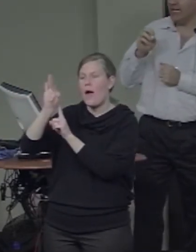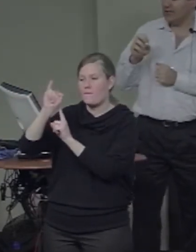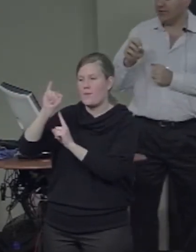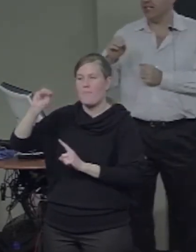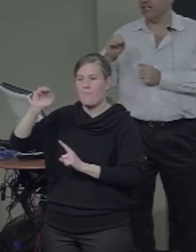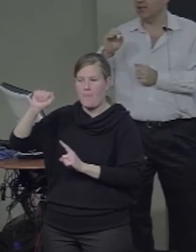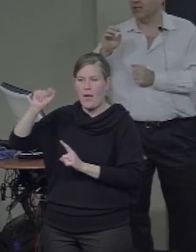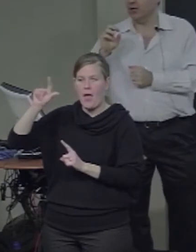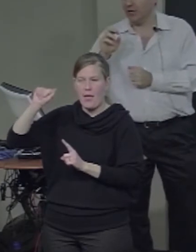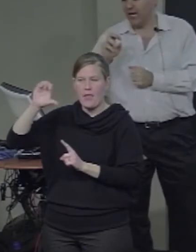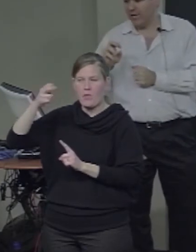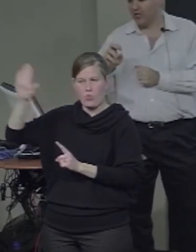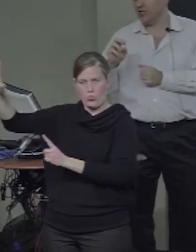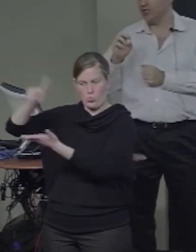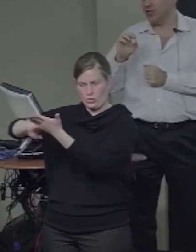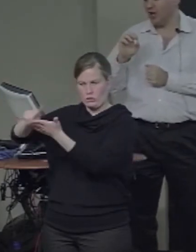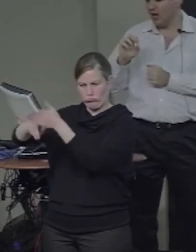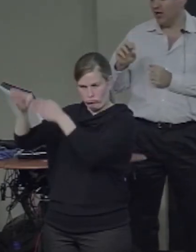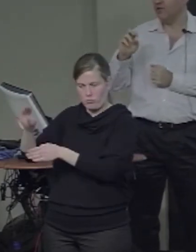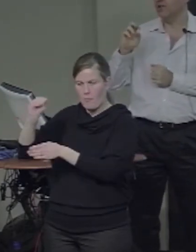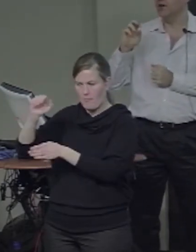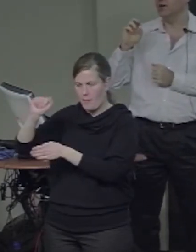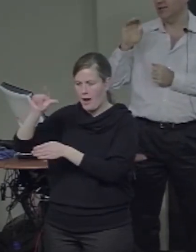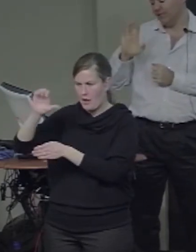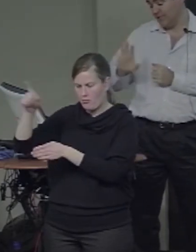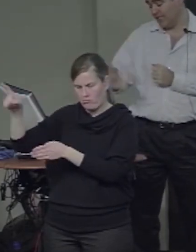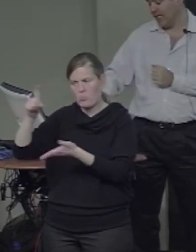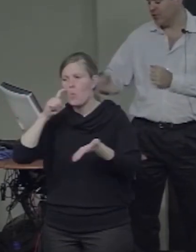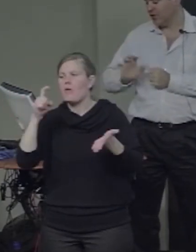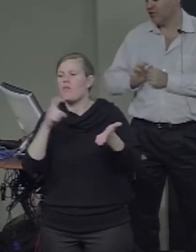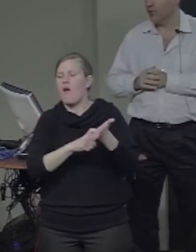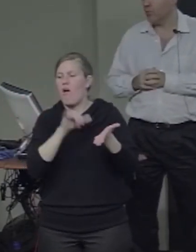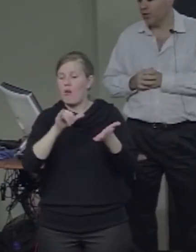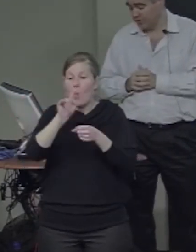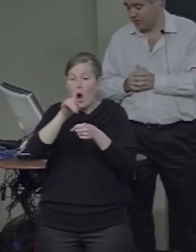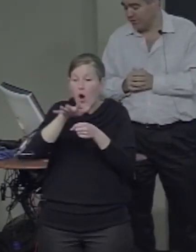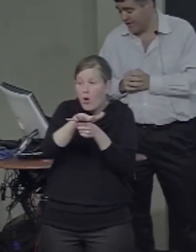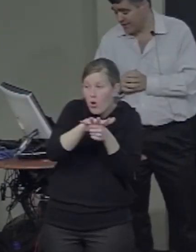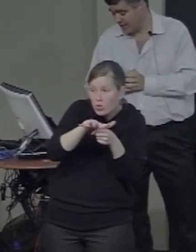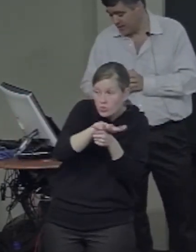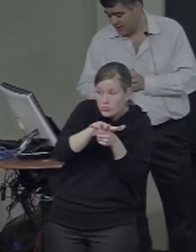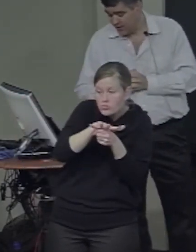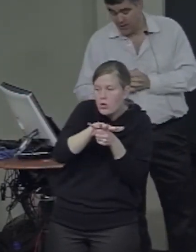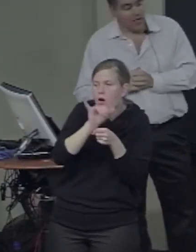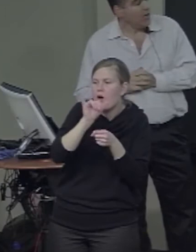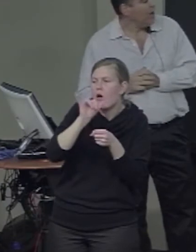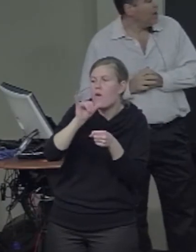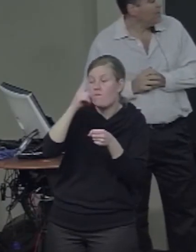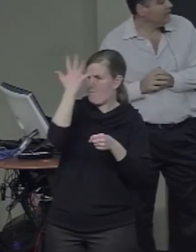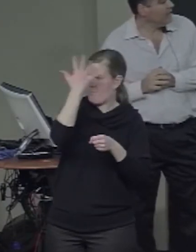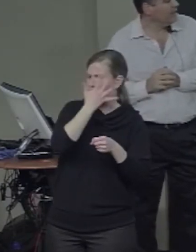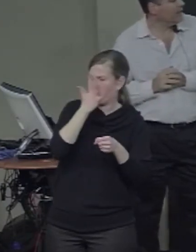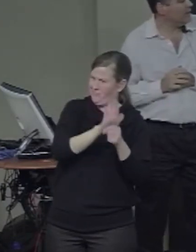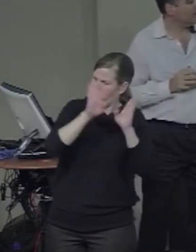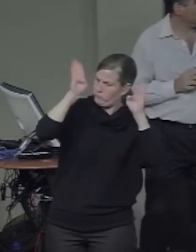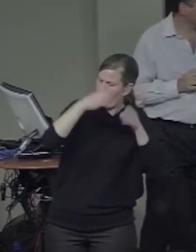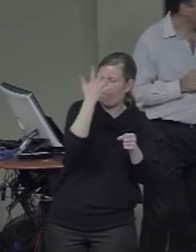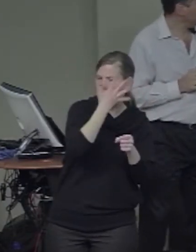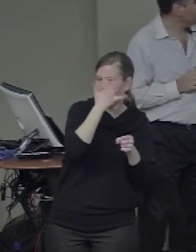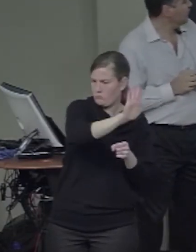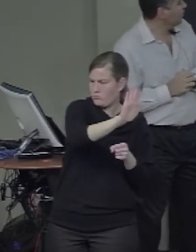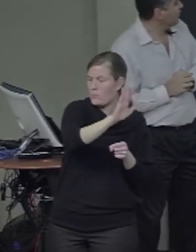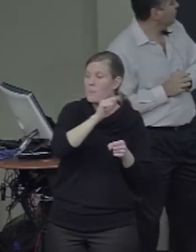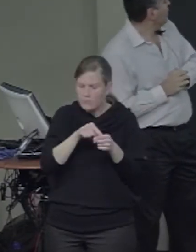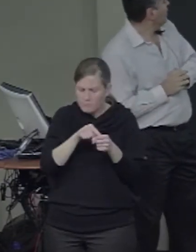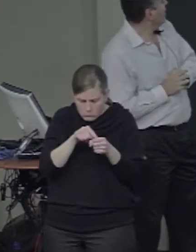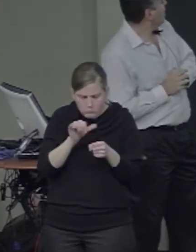identified the locations of, in this case just for work, for faces, in the right